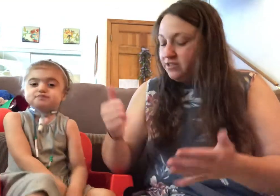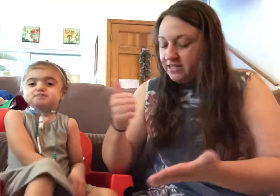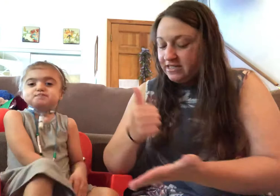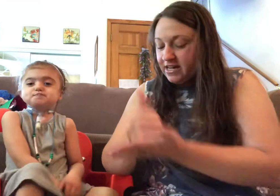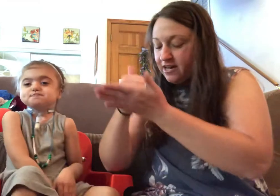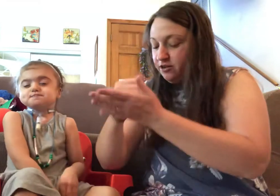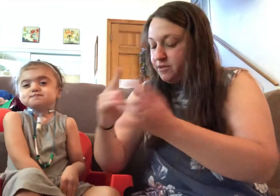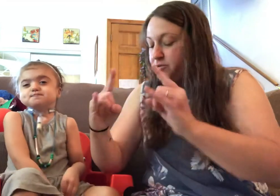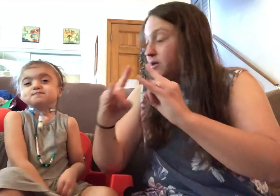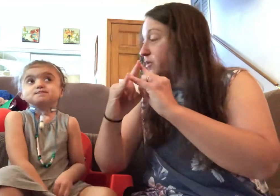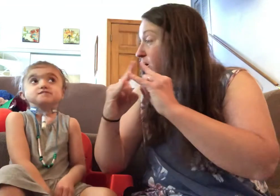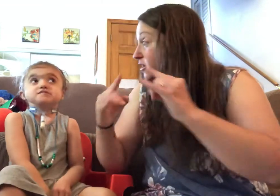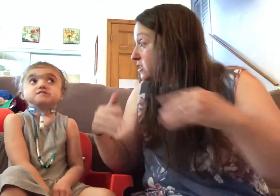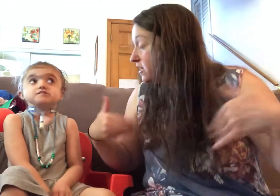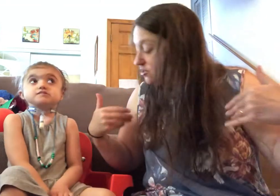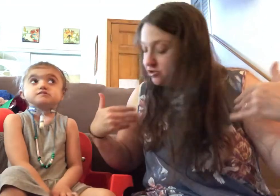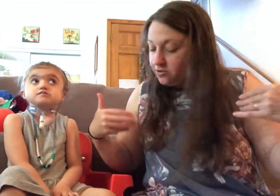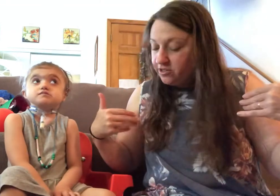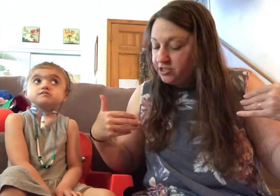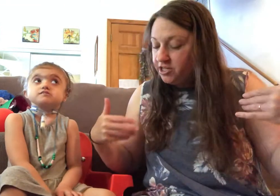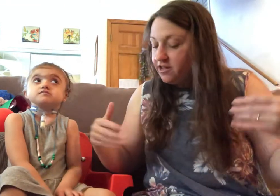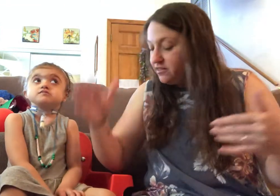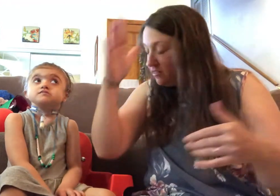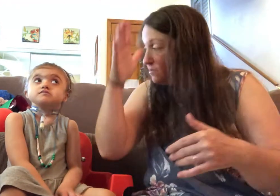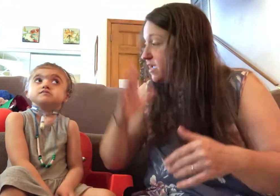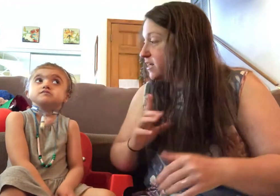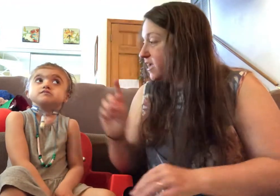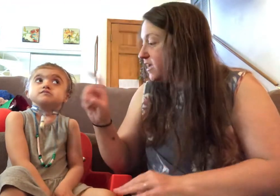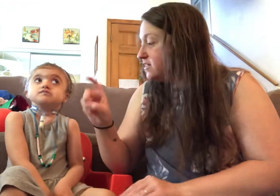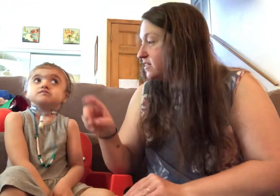like to help me put up our tent, George? The man asked.